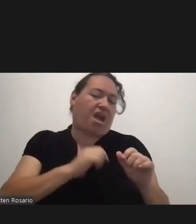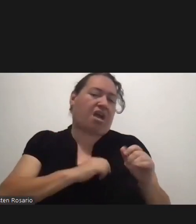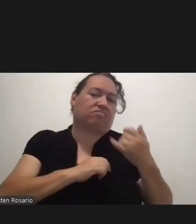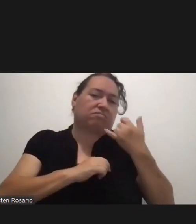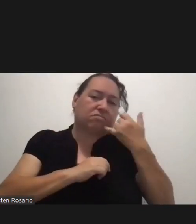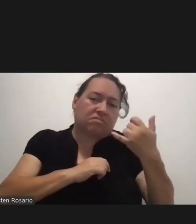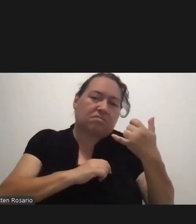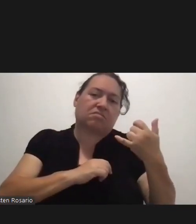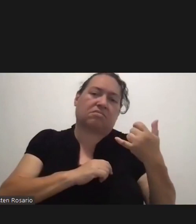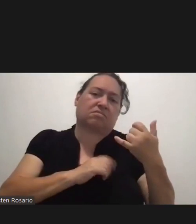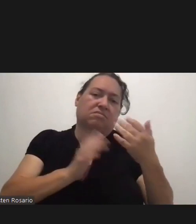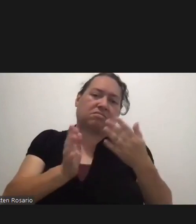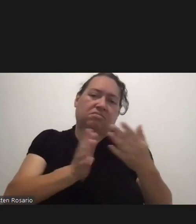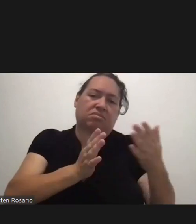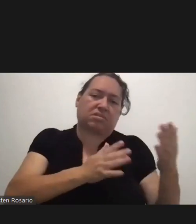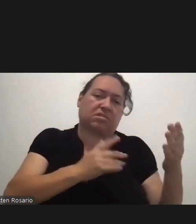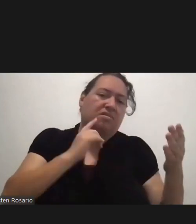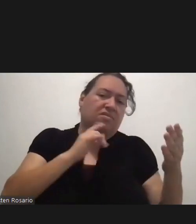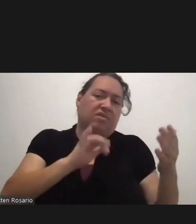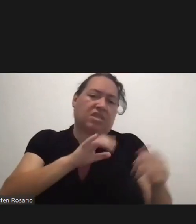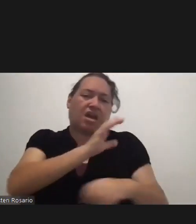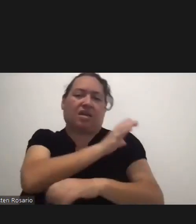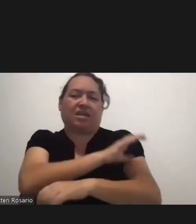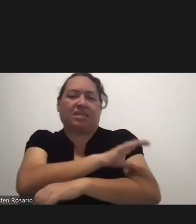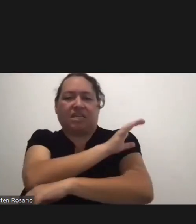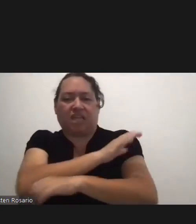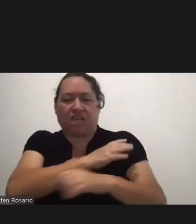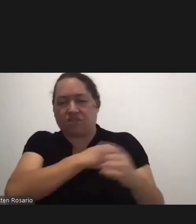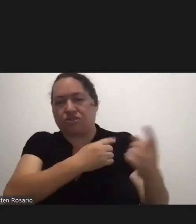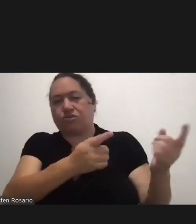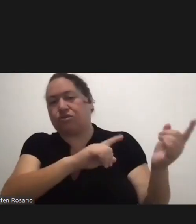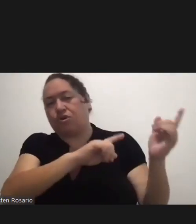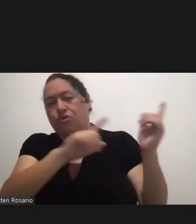the the clinic to come to them. We'll be announcing that shortly.